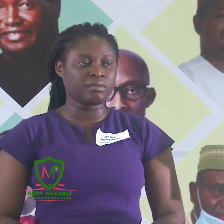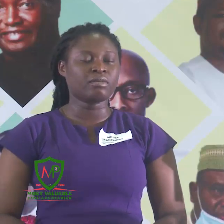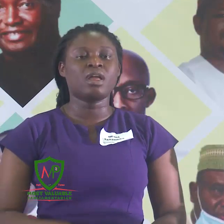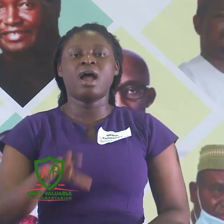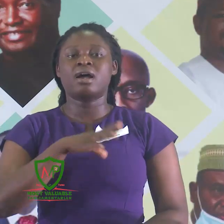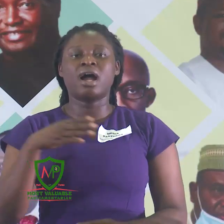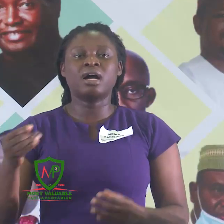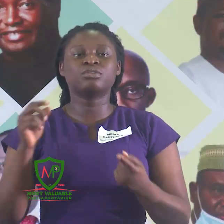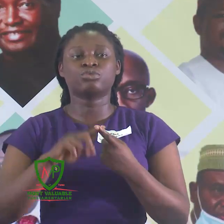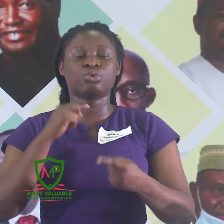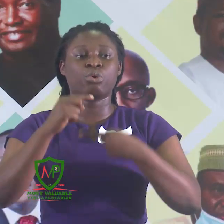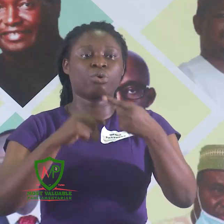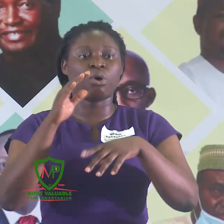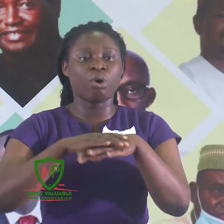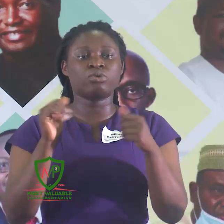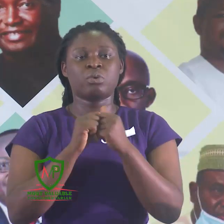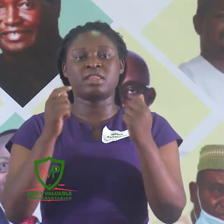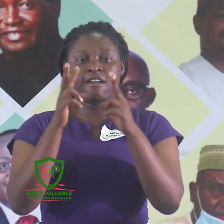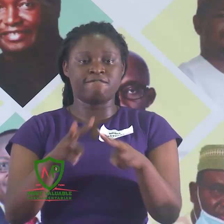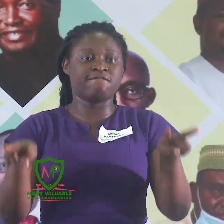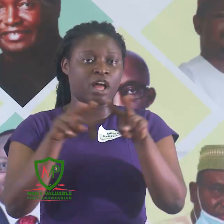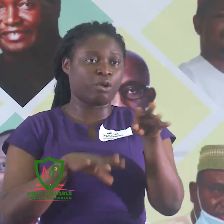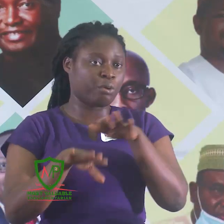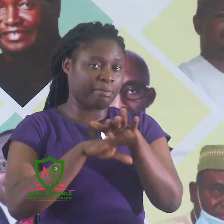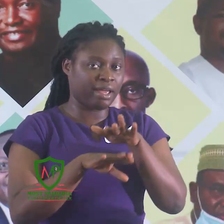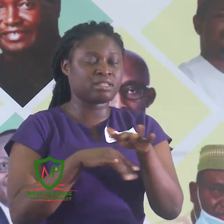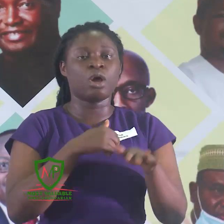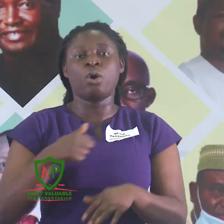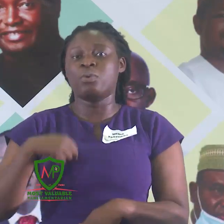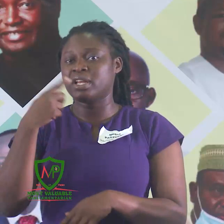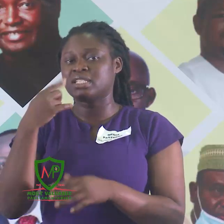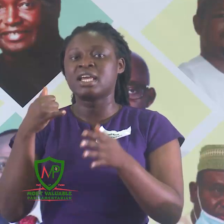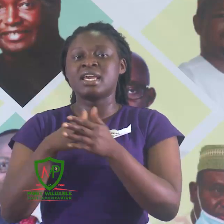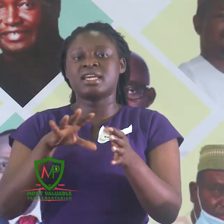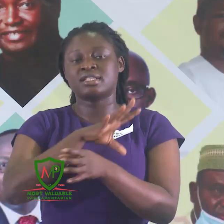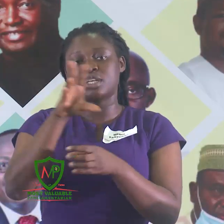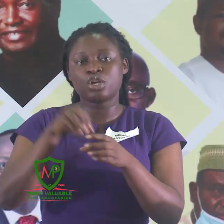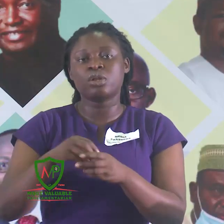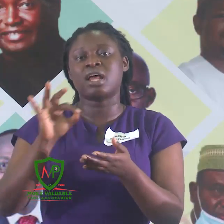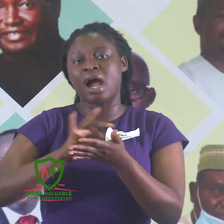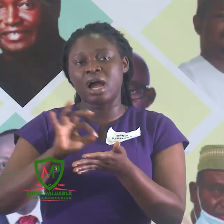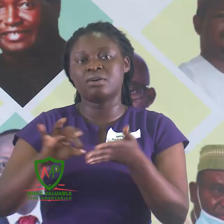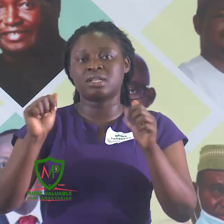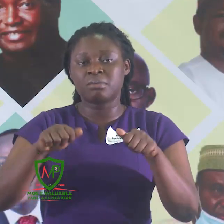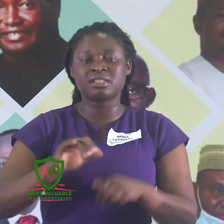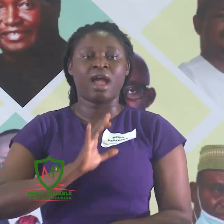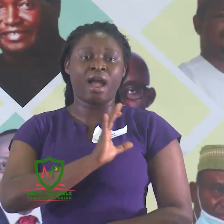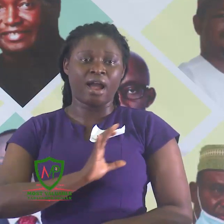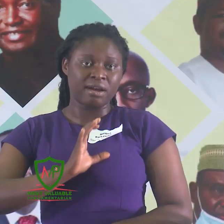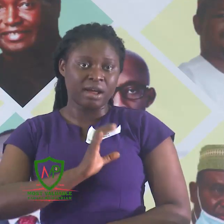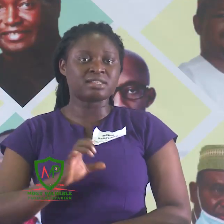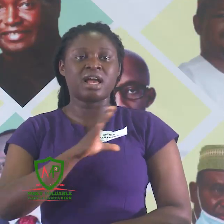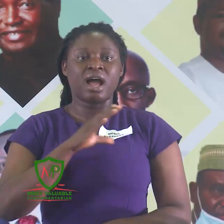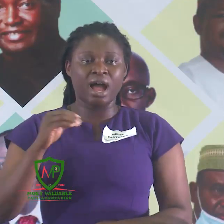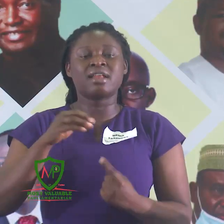And to go on with the value base, we said it includes accountability, character and